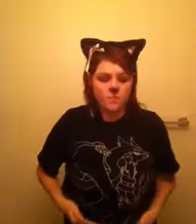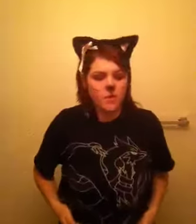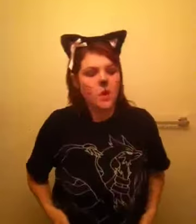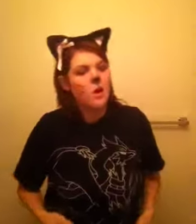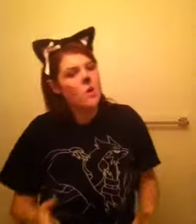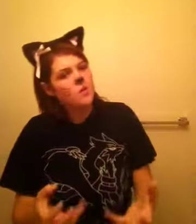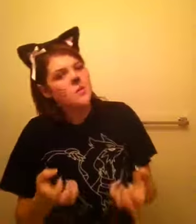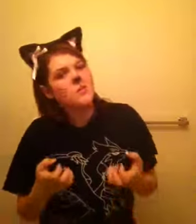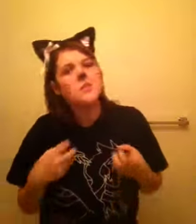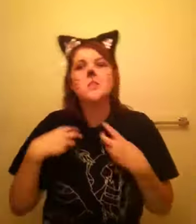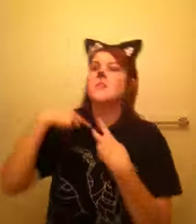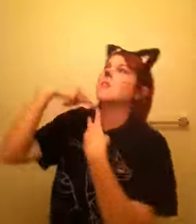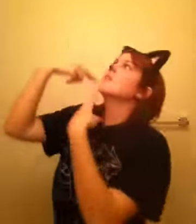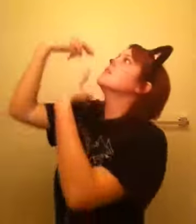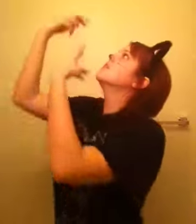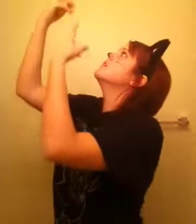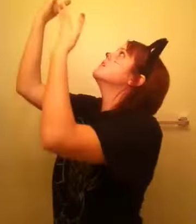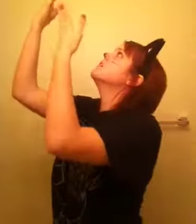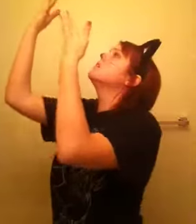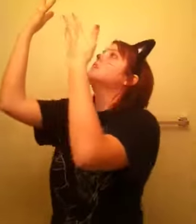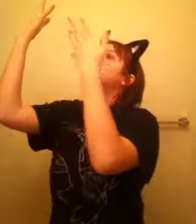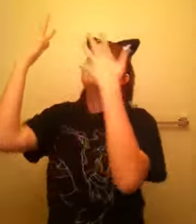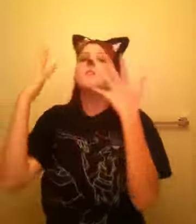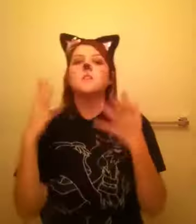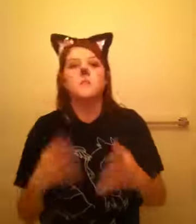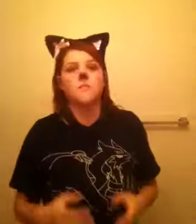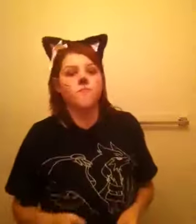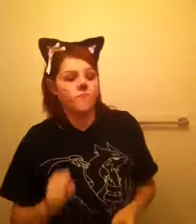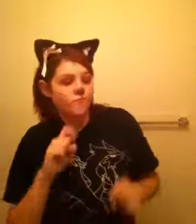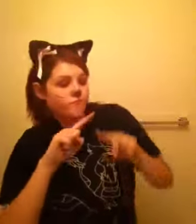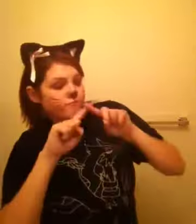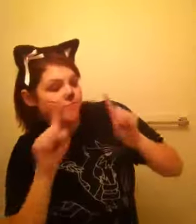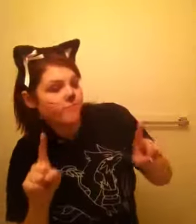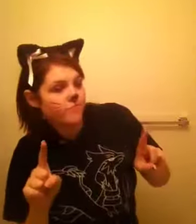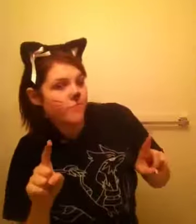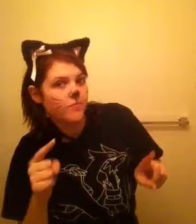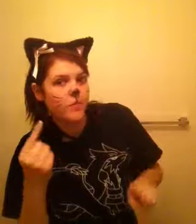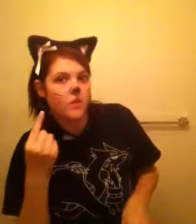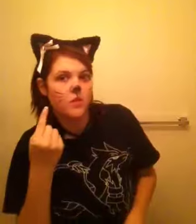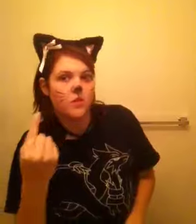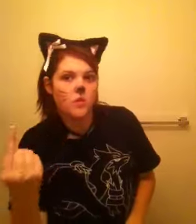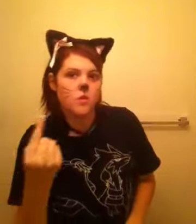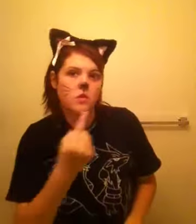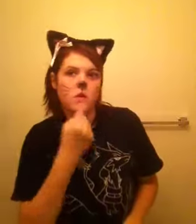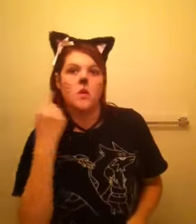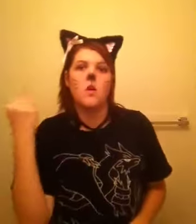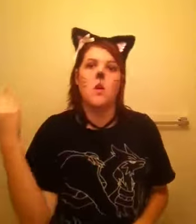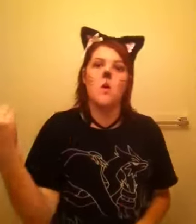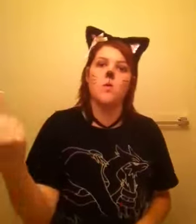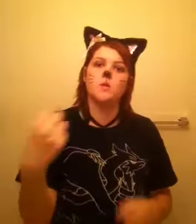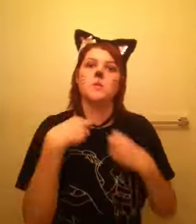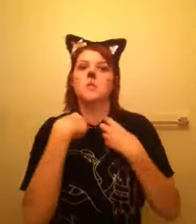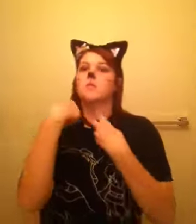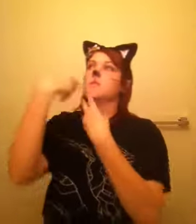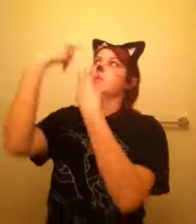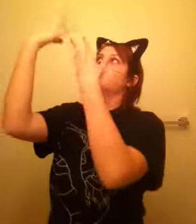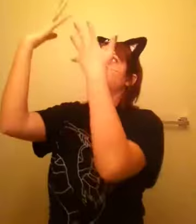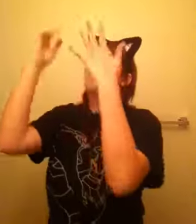I want to sing another melody, so different from the one I always sing about when